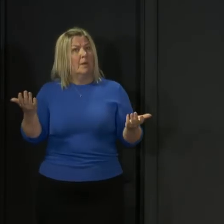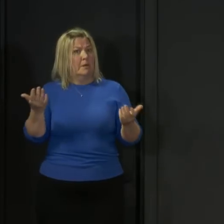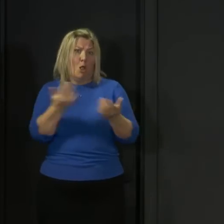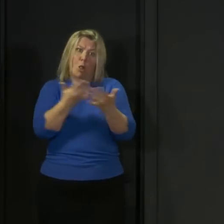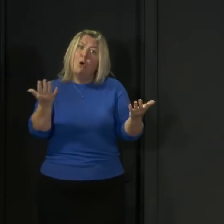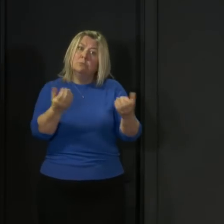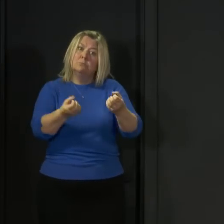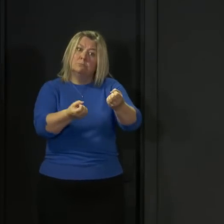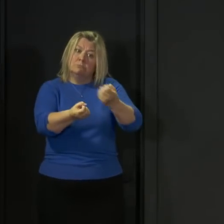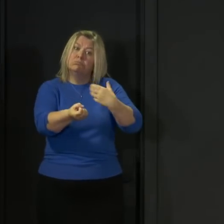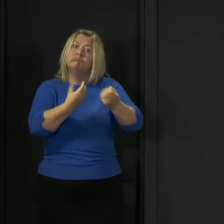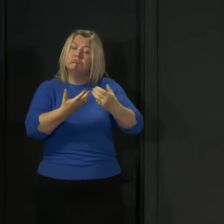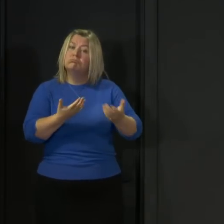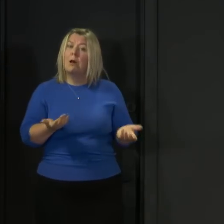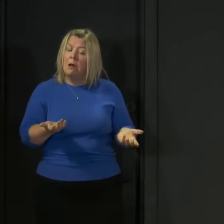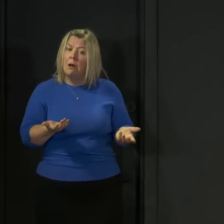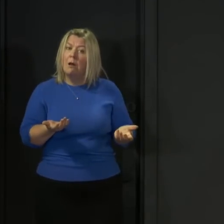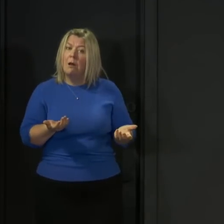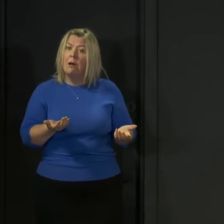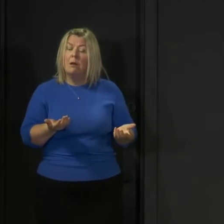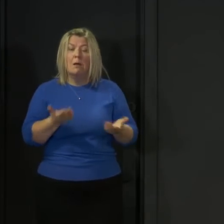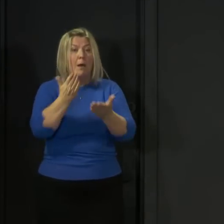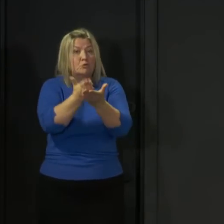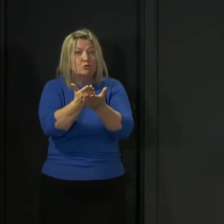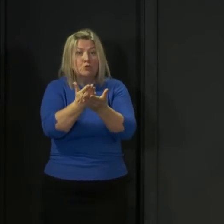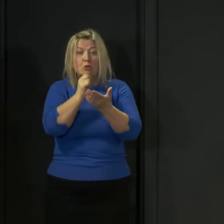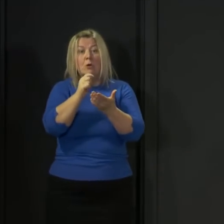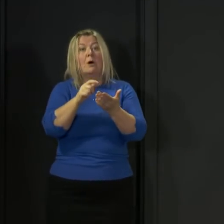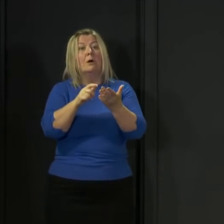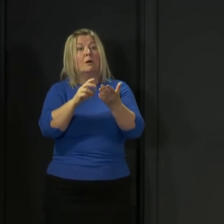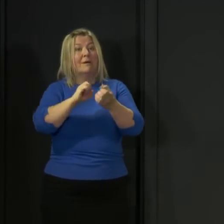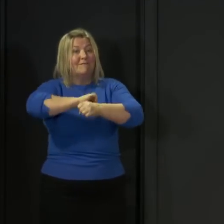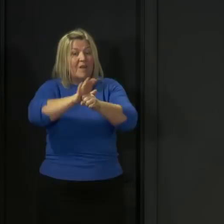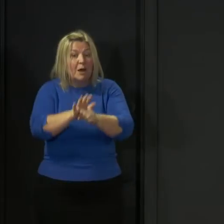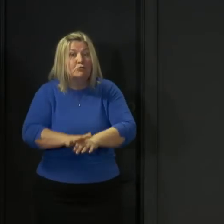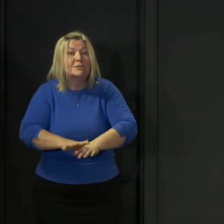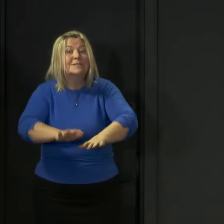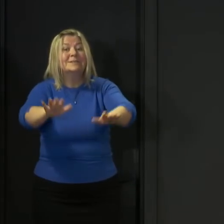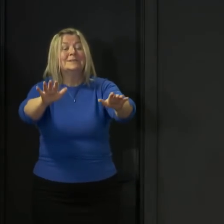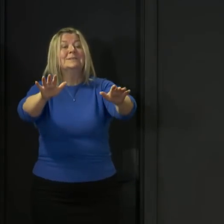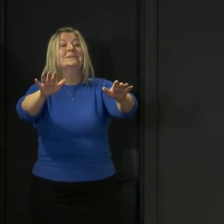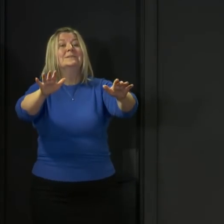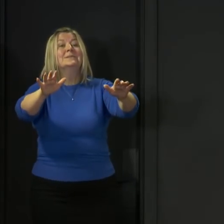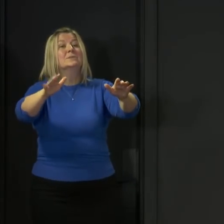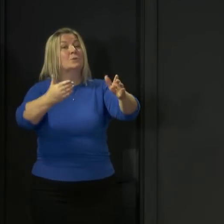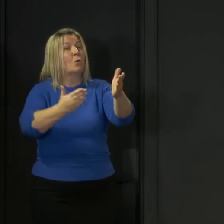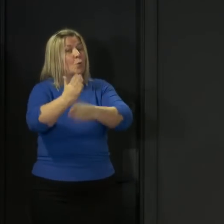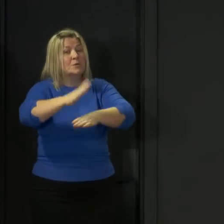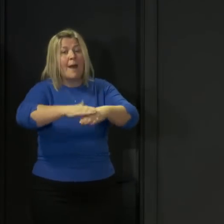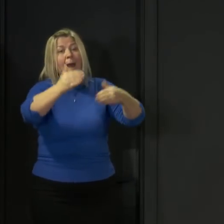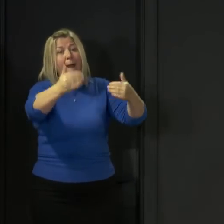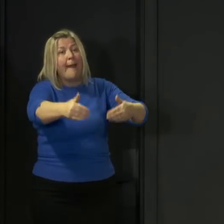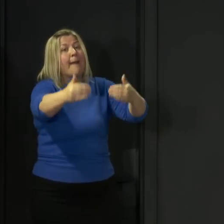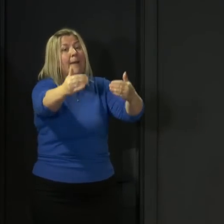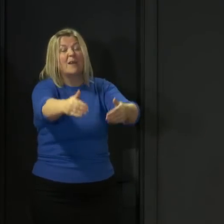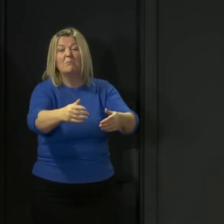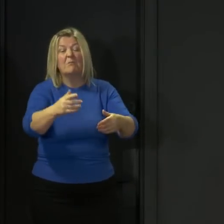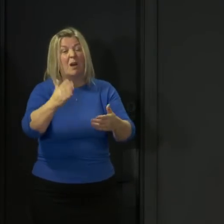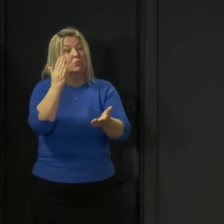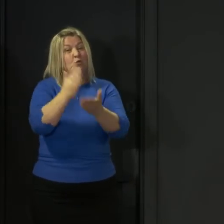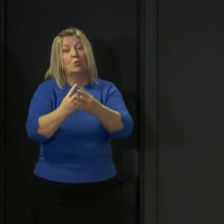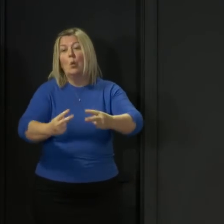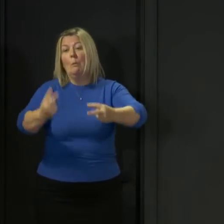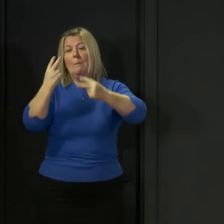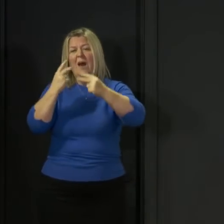virus so far and this will not stop here we will no doubt continue to learn more about this virus certain things that we thought previously turned out